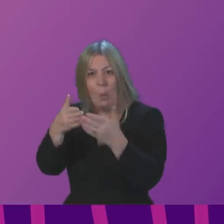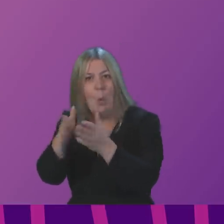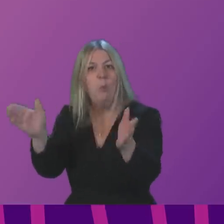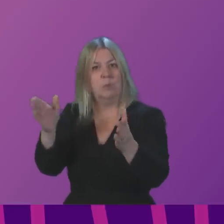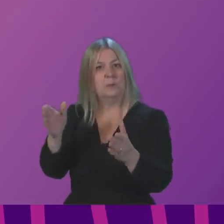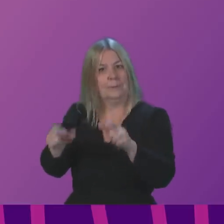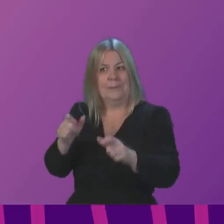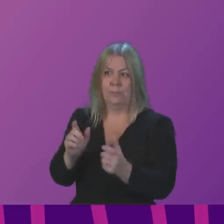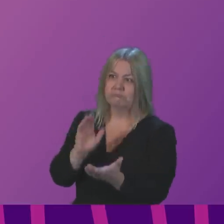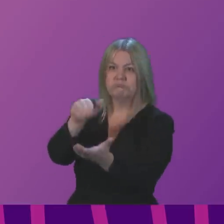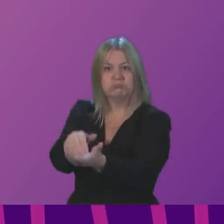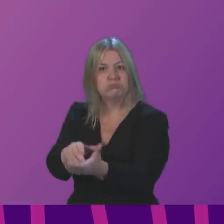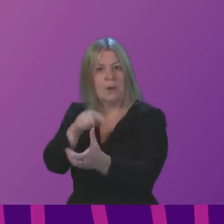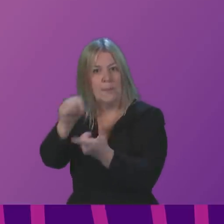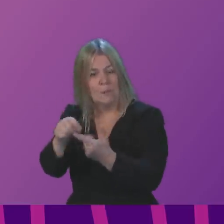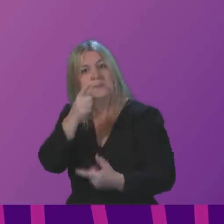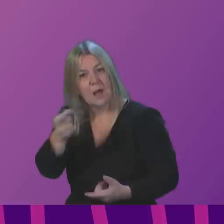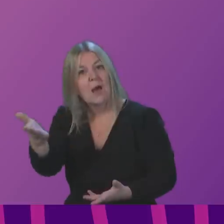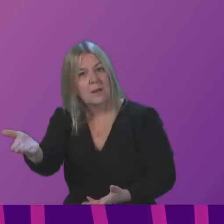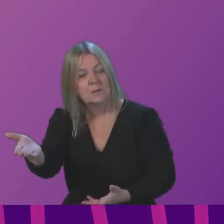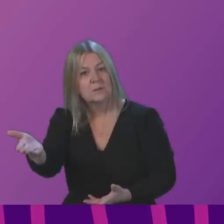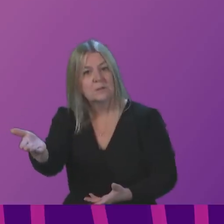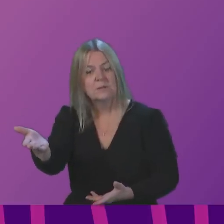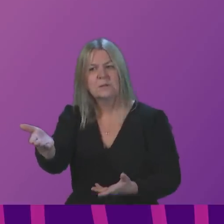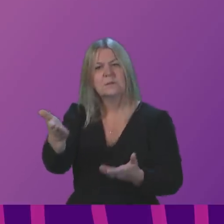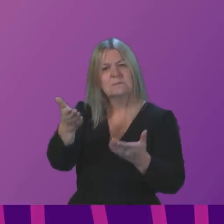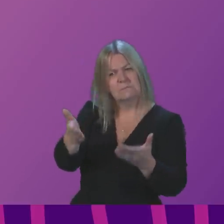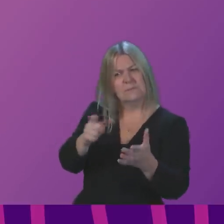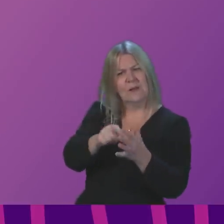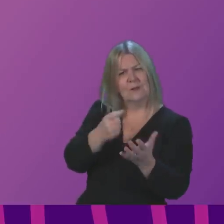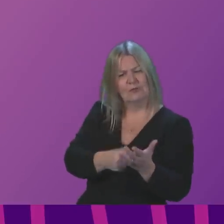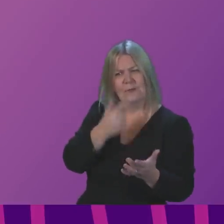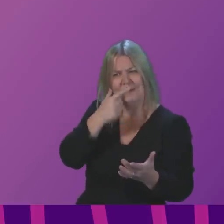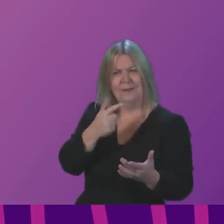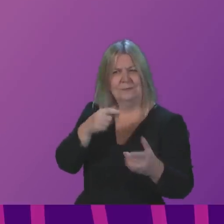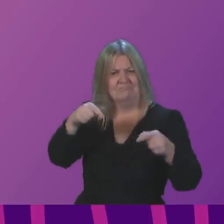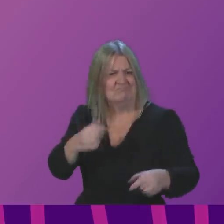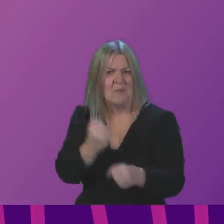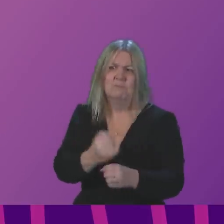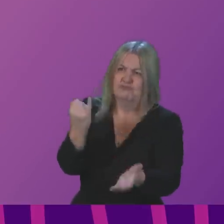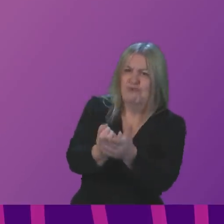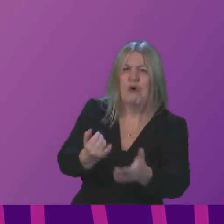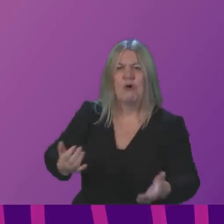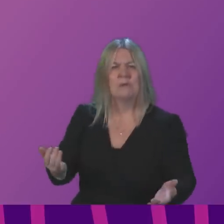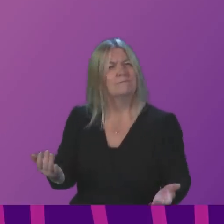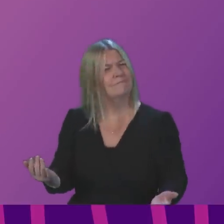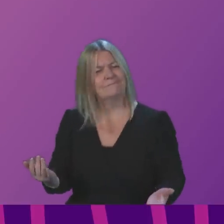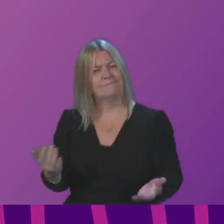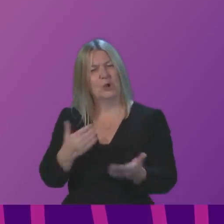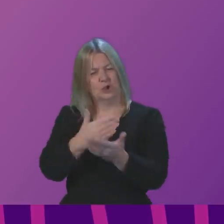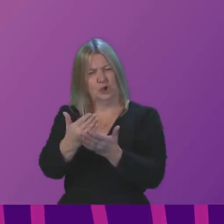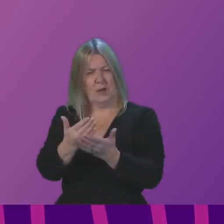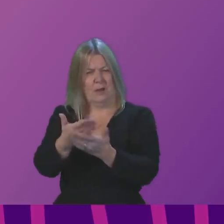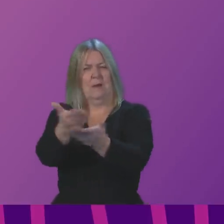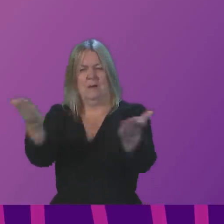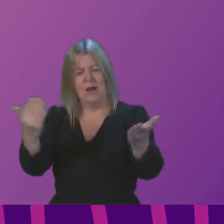But what I would say to people is, Douglas Ross seems to think we're getting this somehow terribly wrong and uniquely wrong. Let me just share with people,